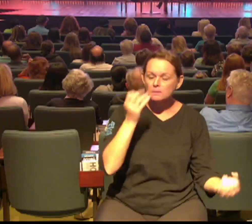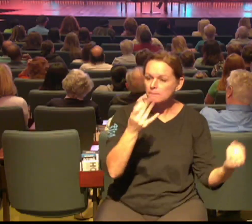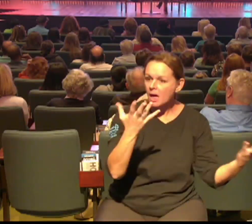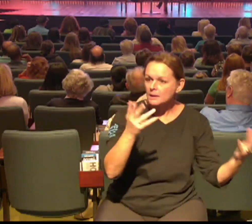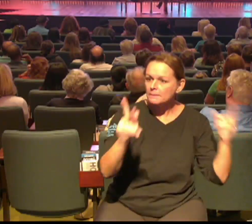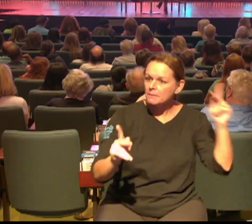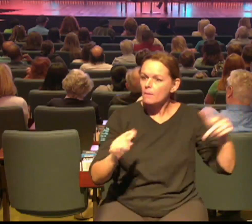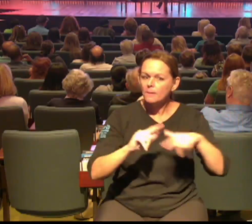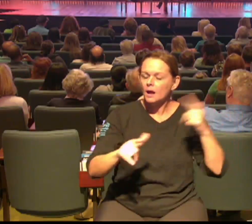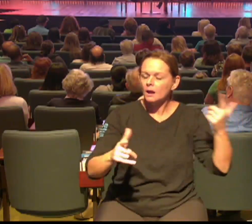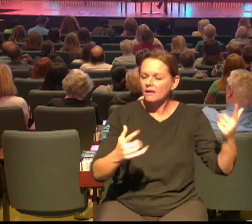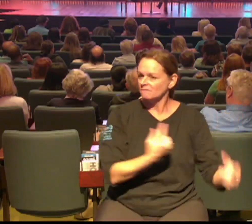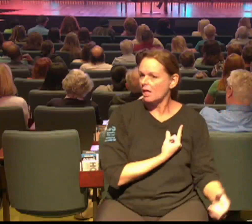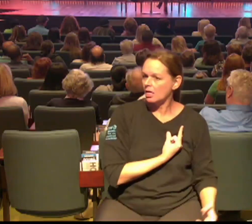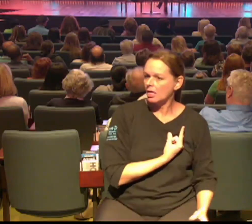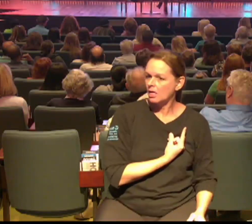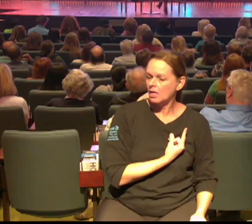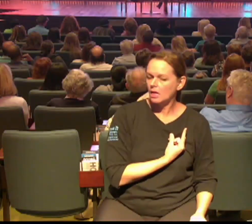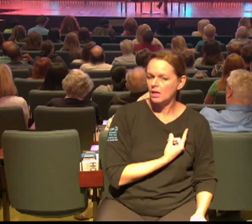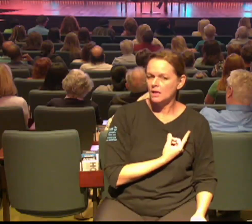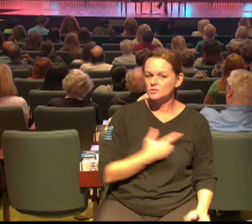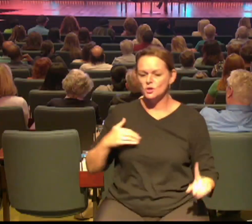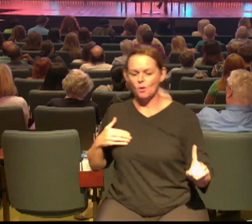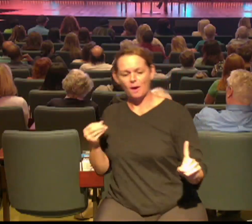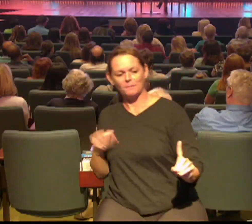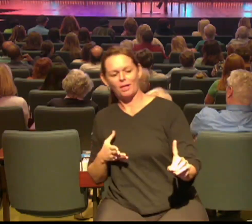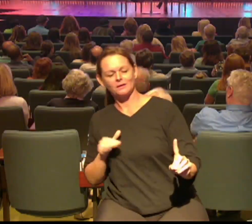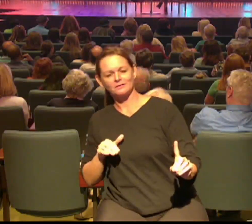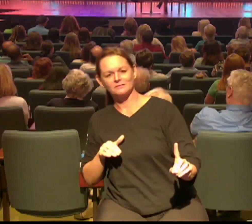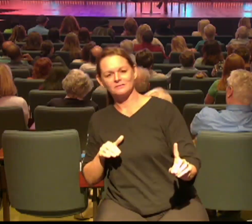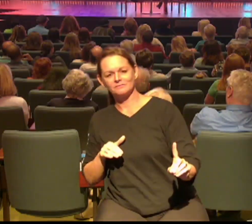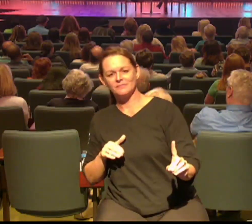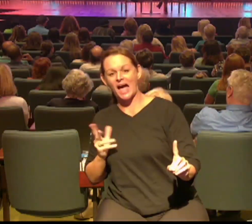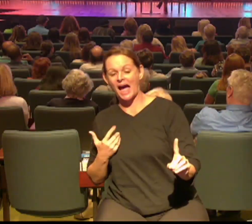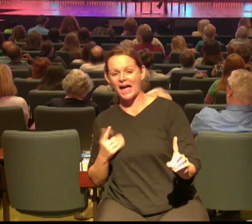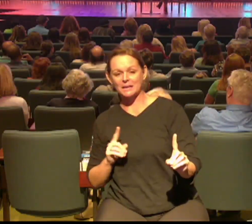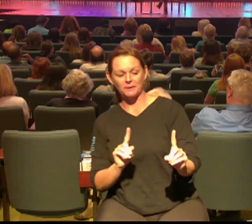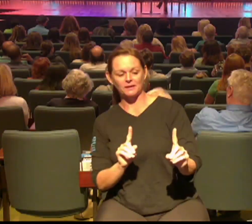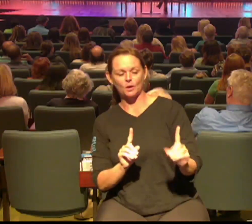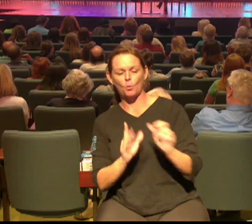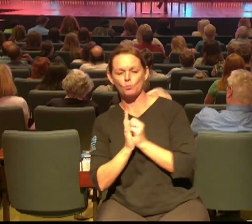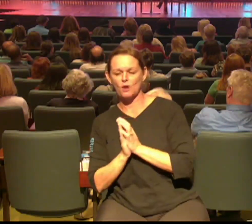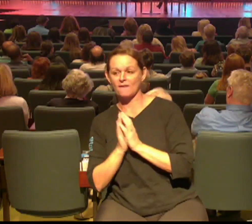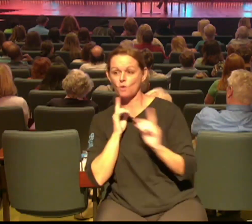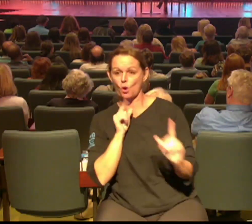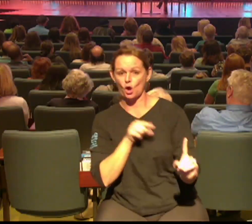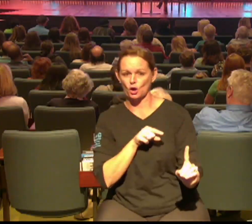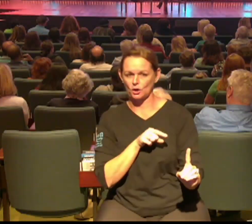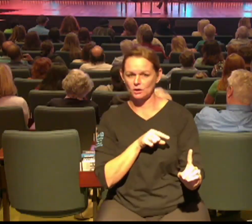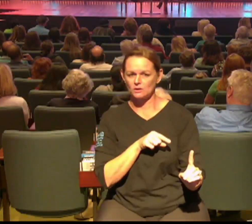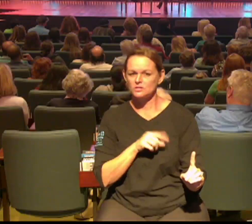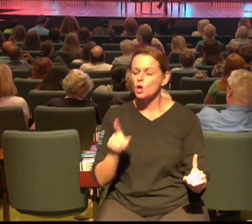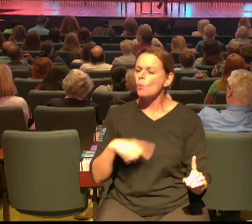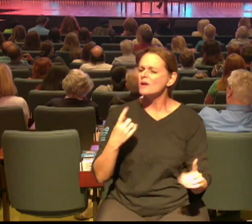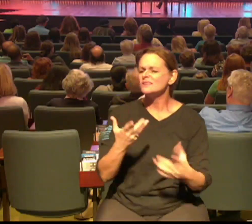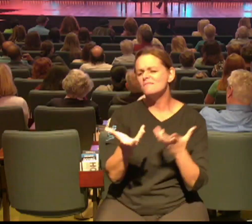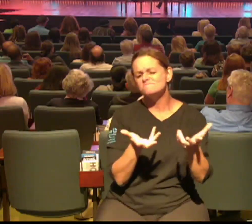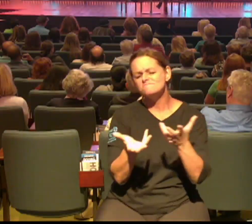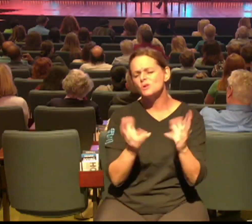pass I realized the only thing that I can do is just be active in prayer one day I was having a conversation about a